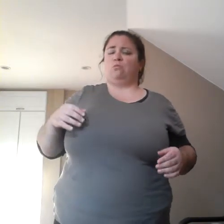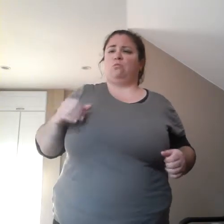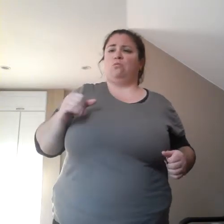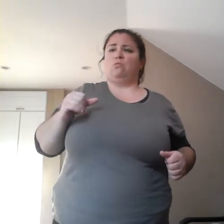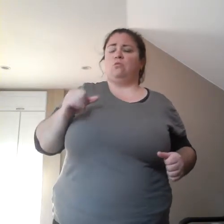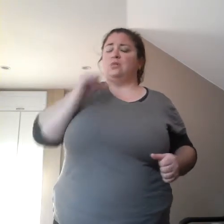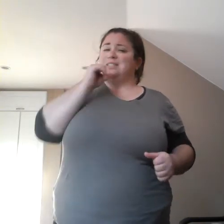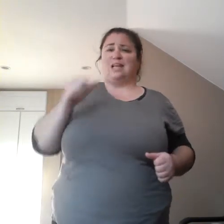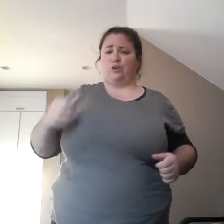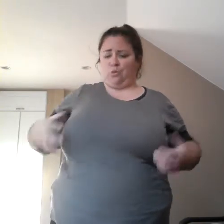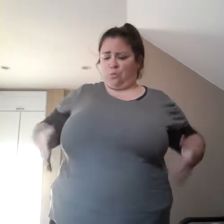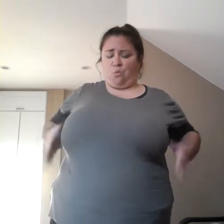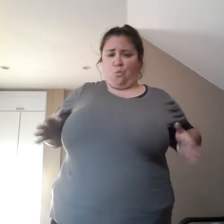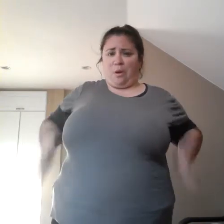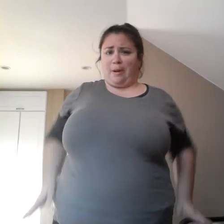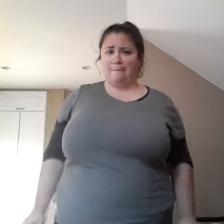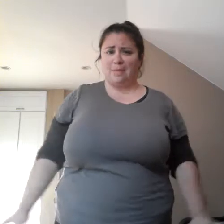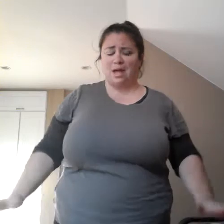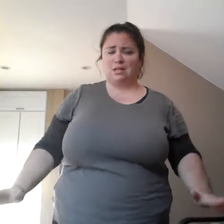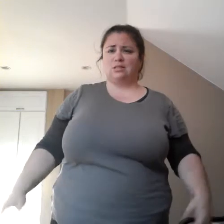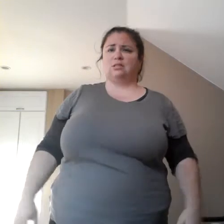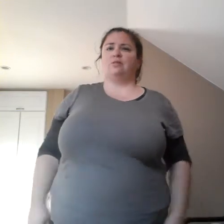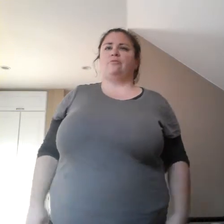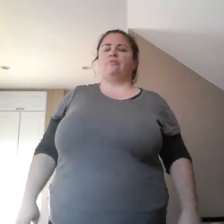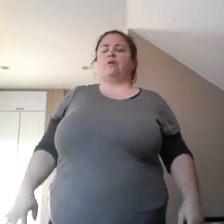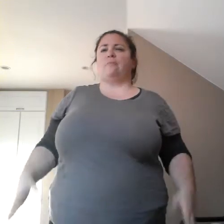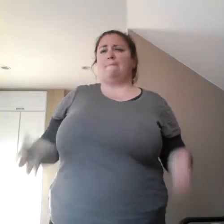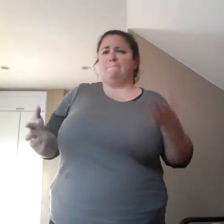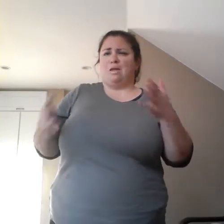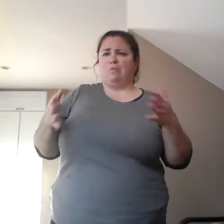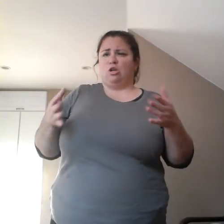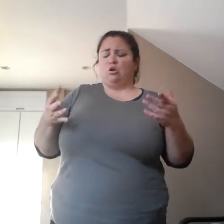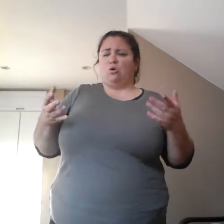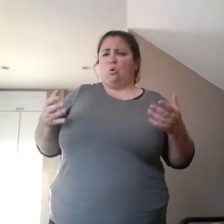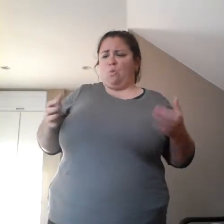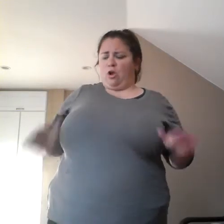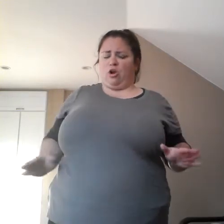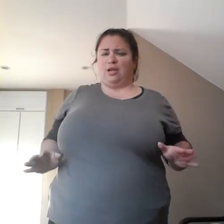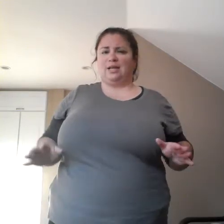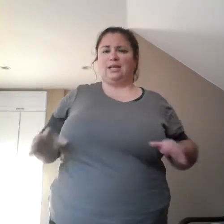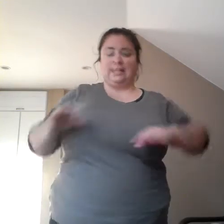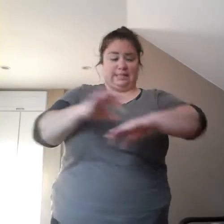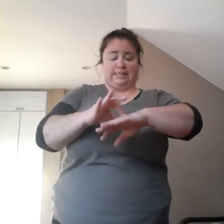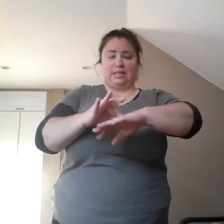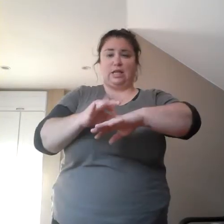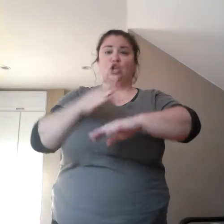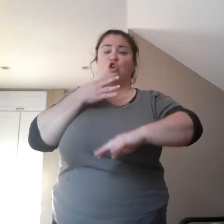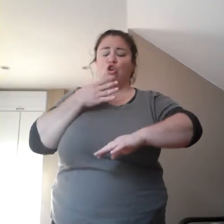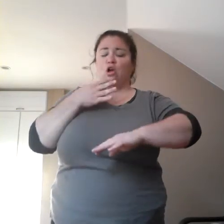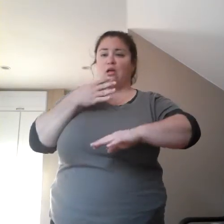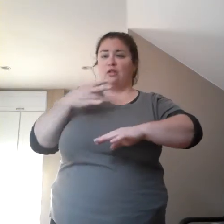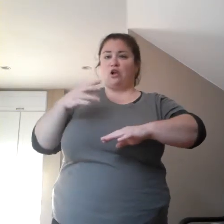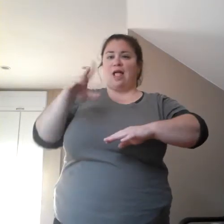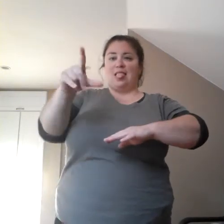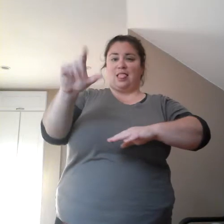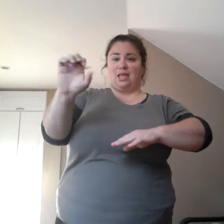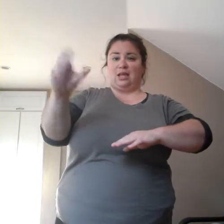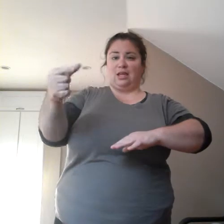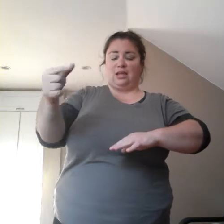she's wearing skin-colored leggings. So I was like, I just went nothing. And I went to the security guard and I just, I wanted to check with